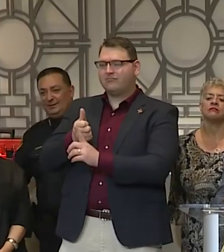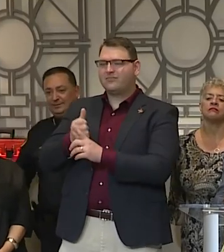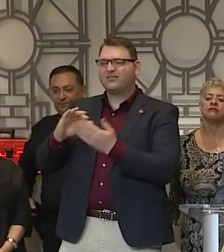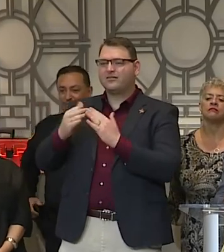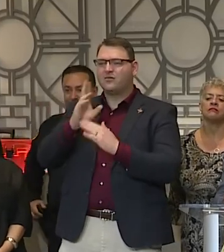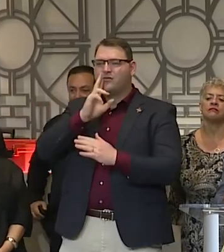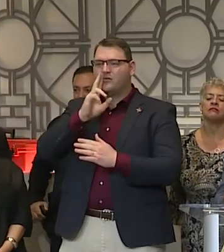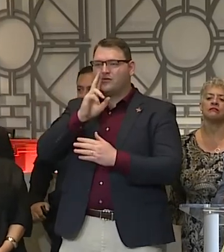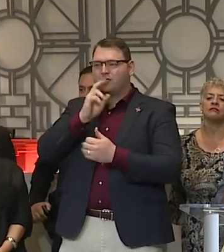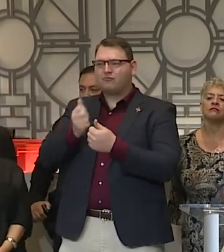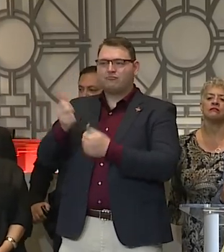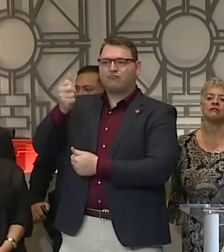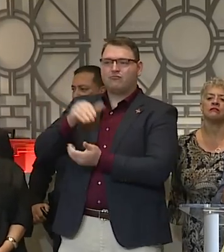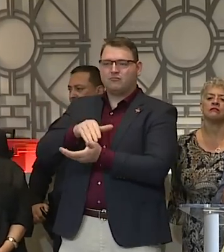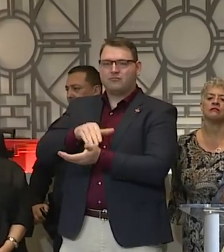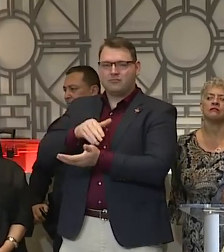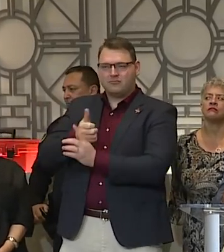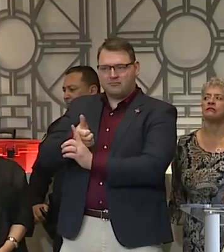Officer,